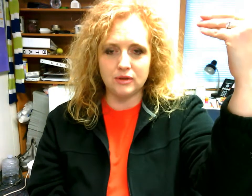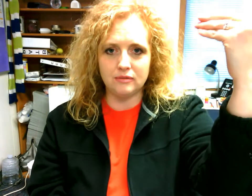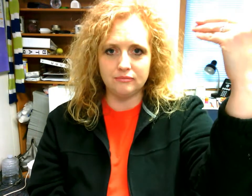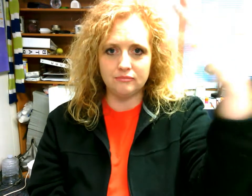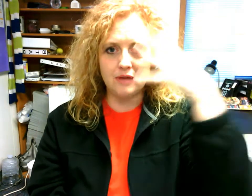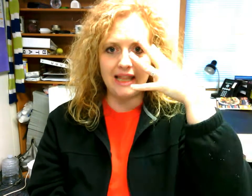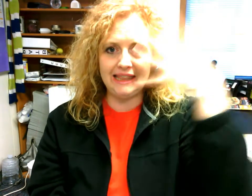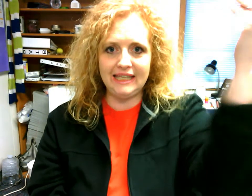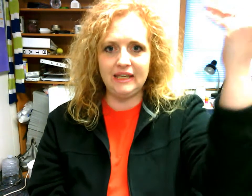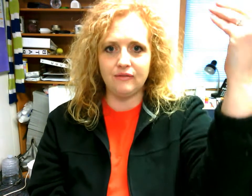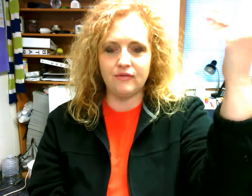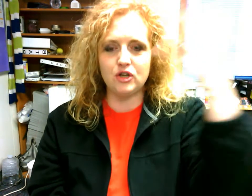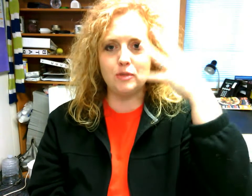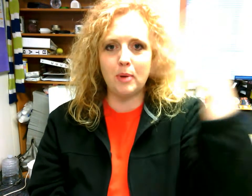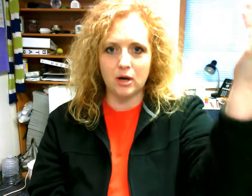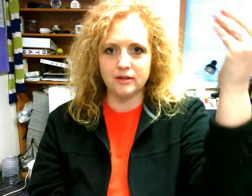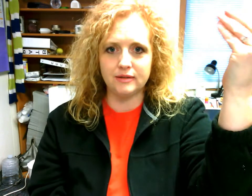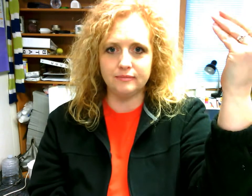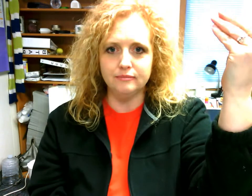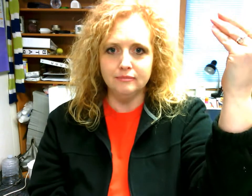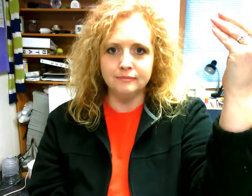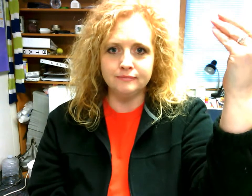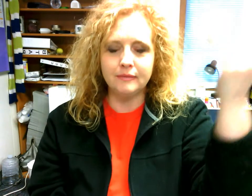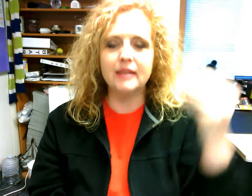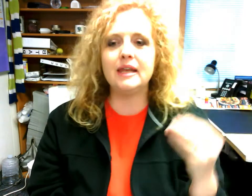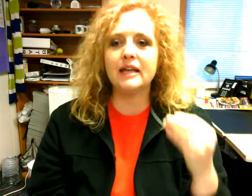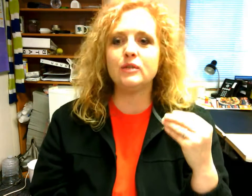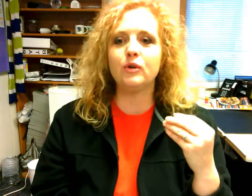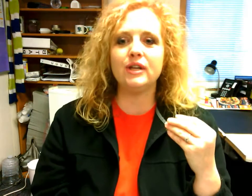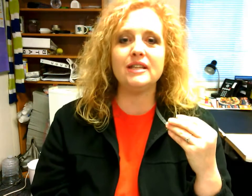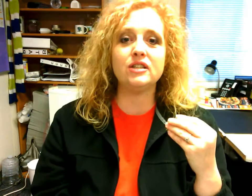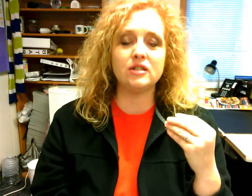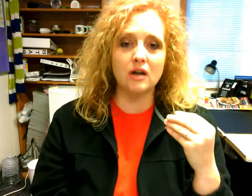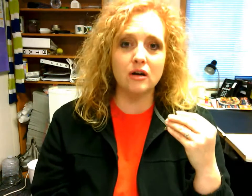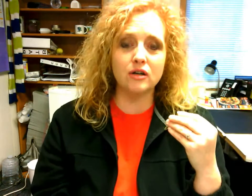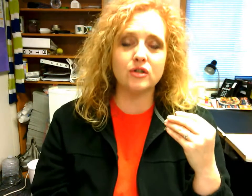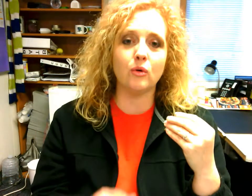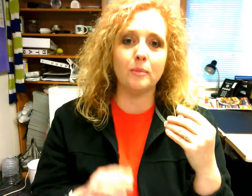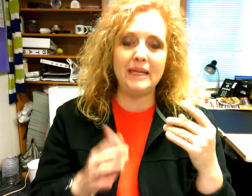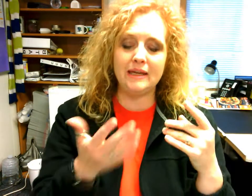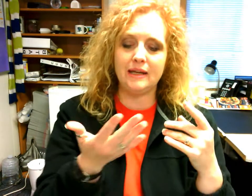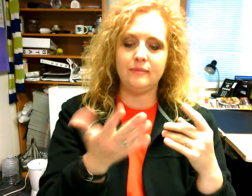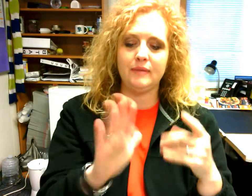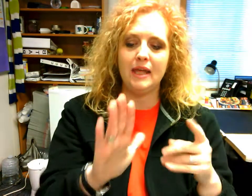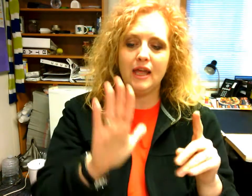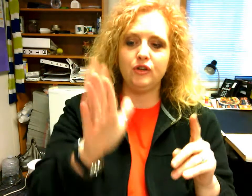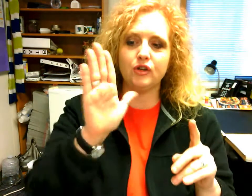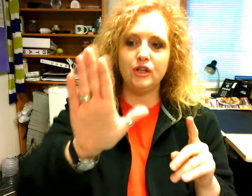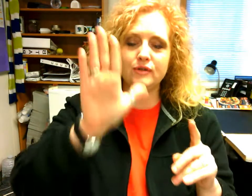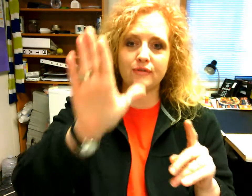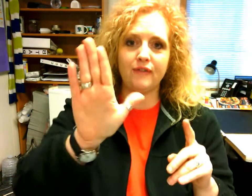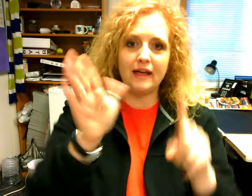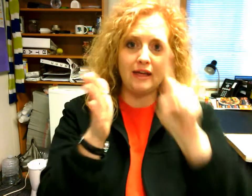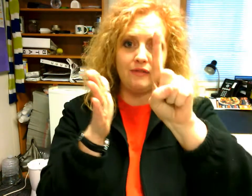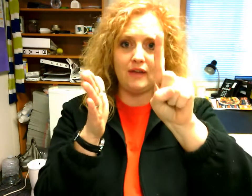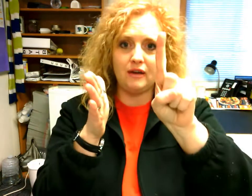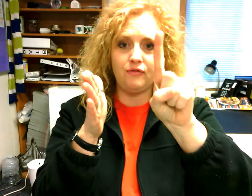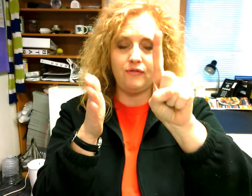leave part the next word is start or beginning and you're going to use a five and if